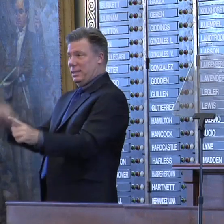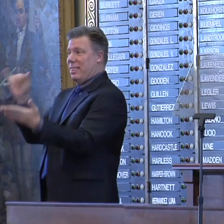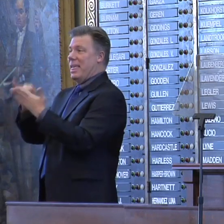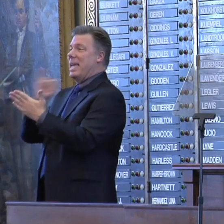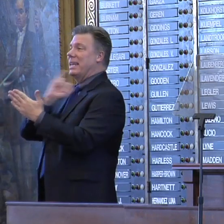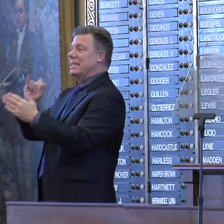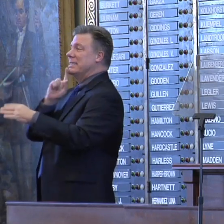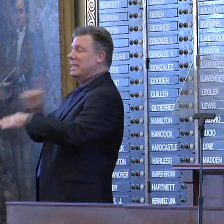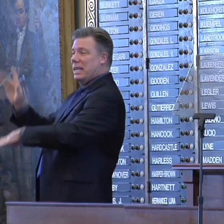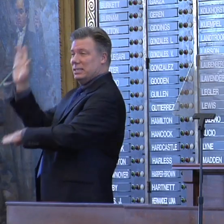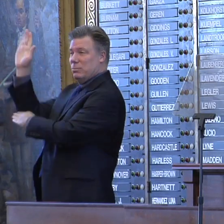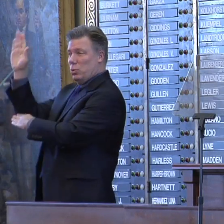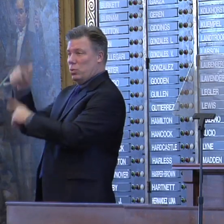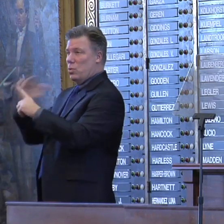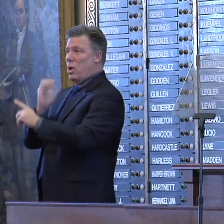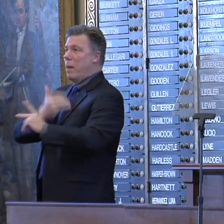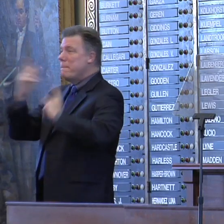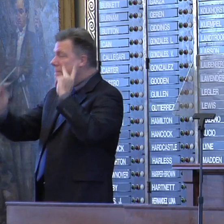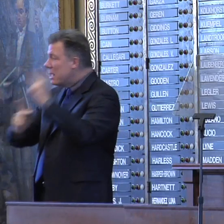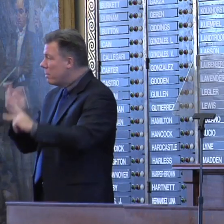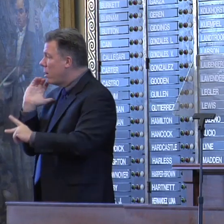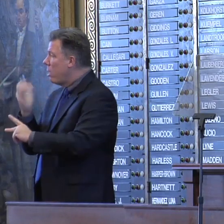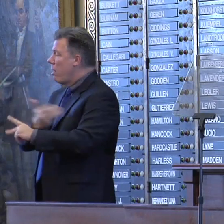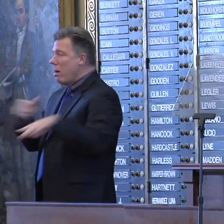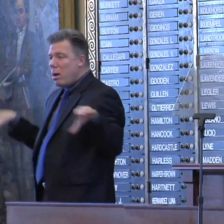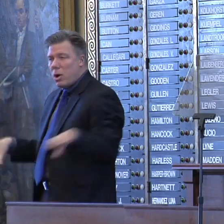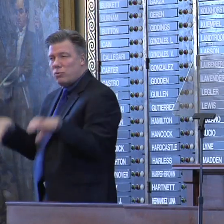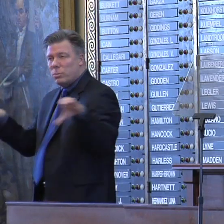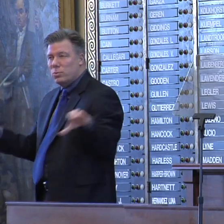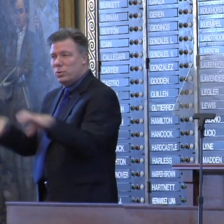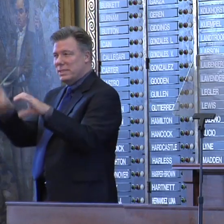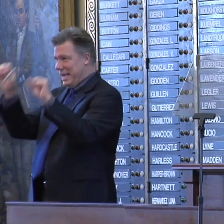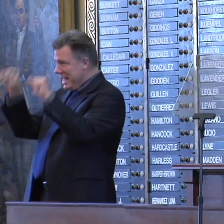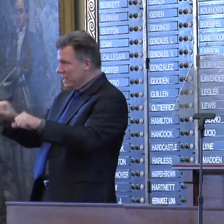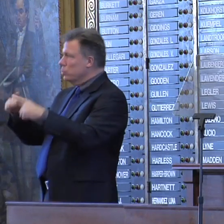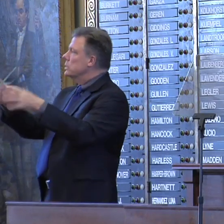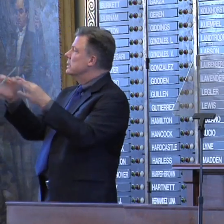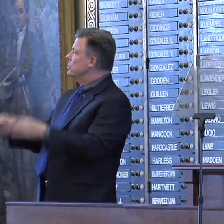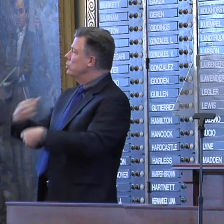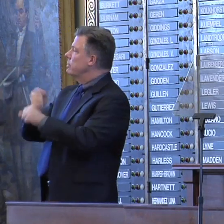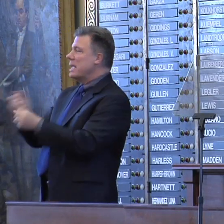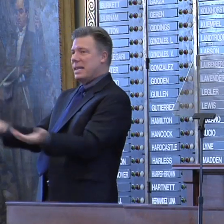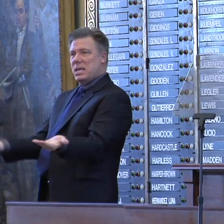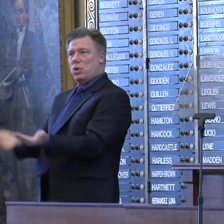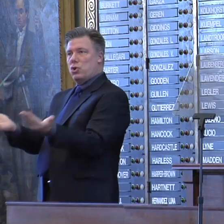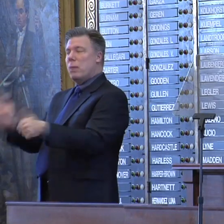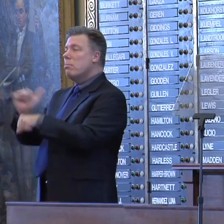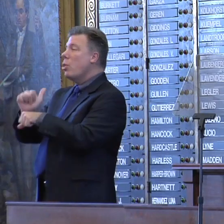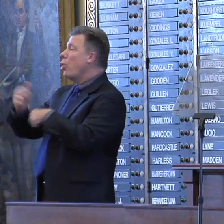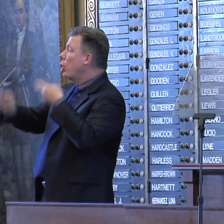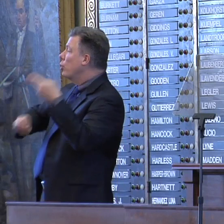people, our entrepreneurs, and, yes, to the decisions that are made in this building. Employers from across the country